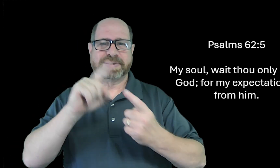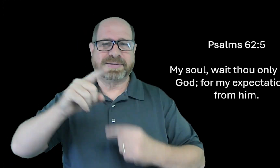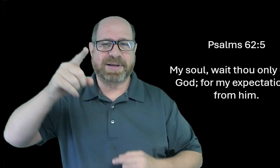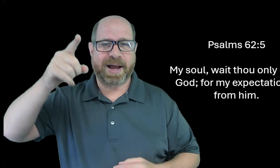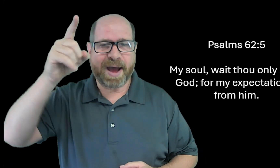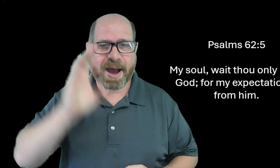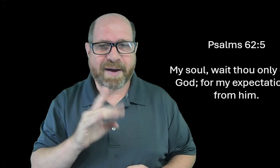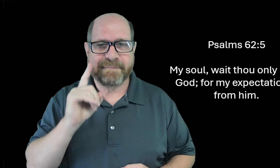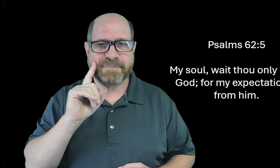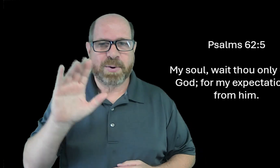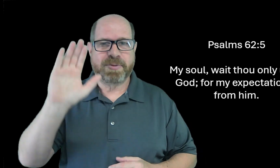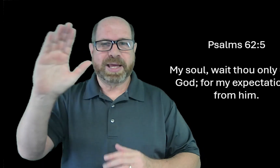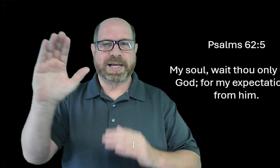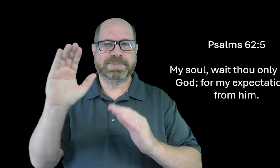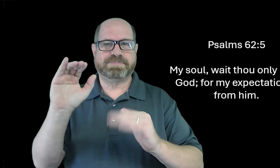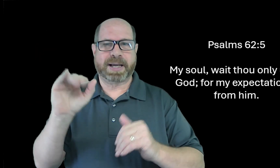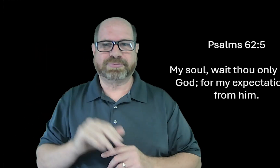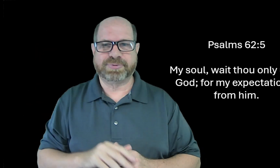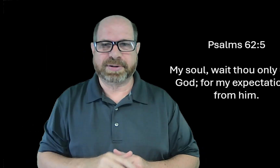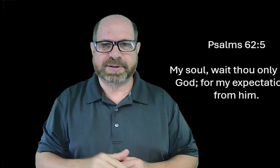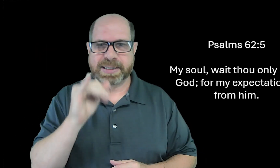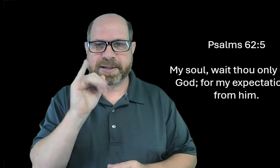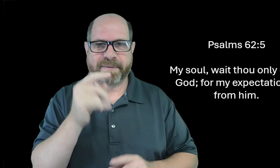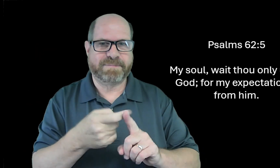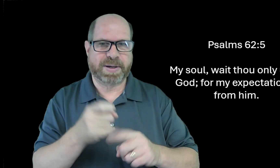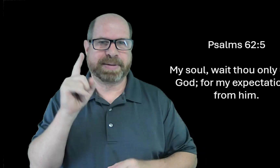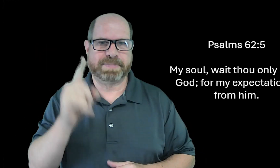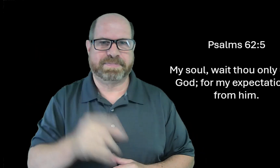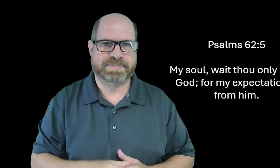upon God, for my expectation is from him.